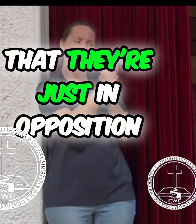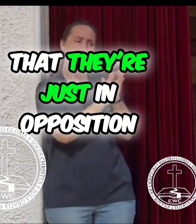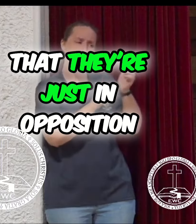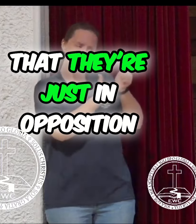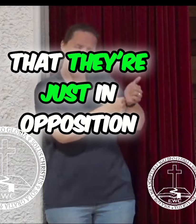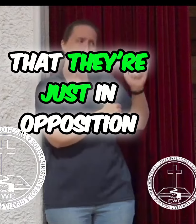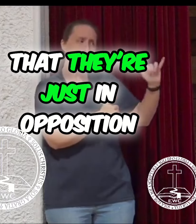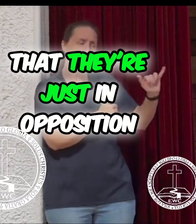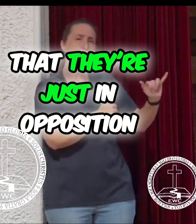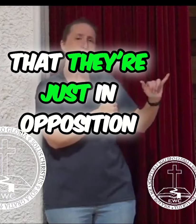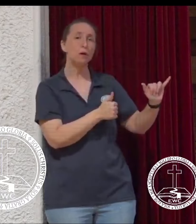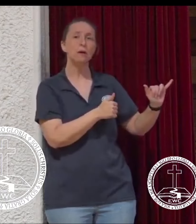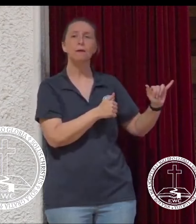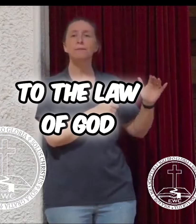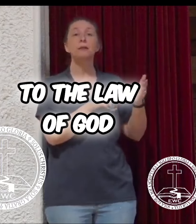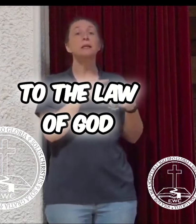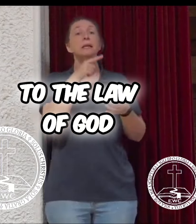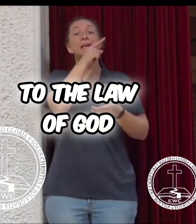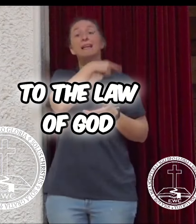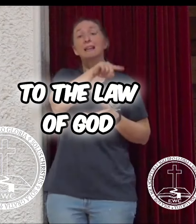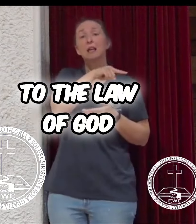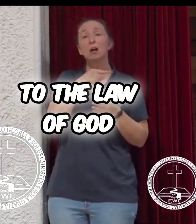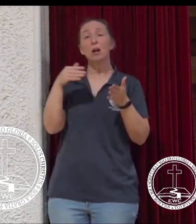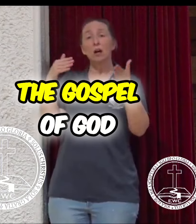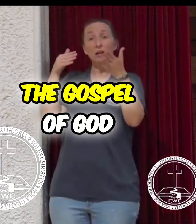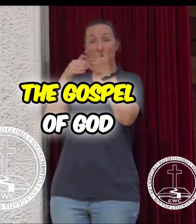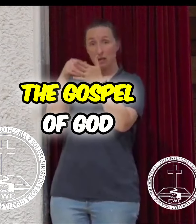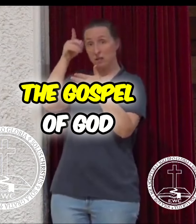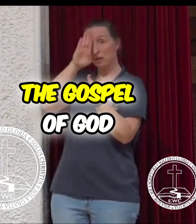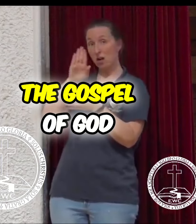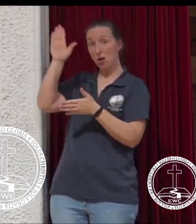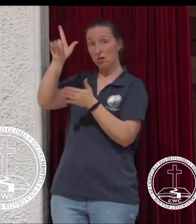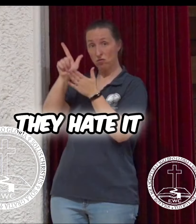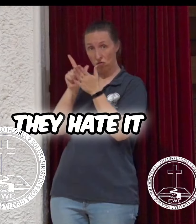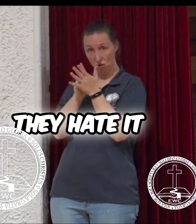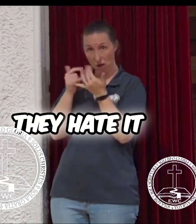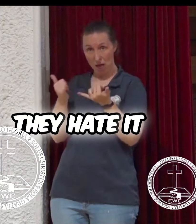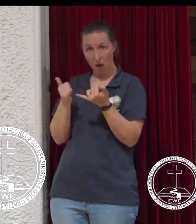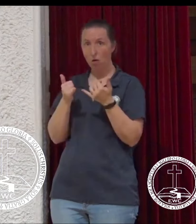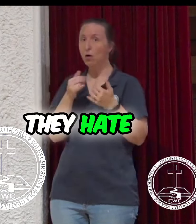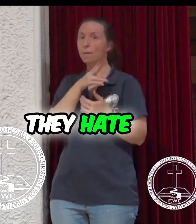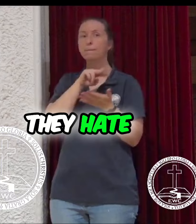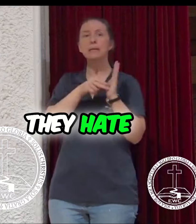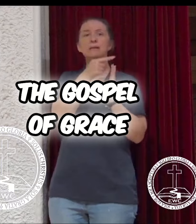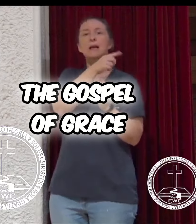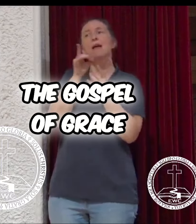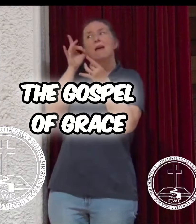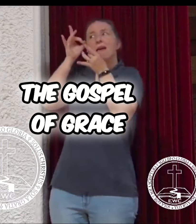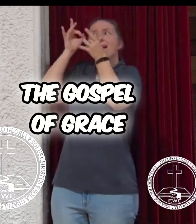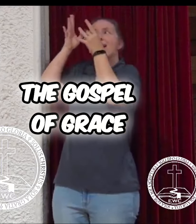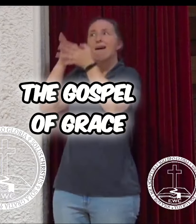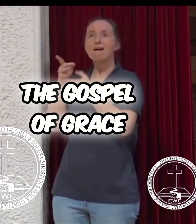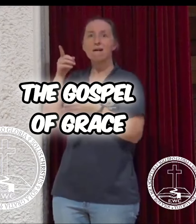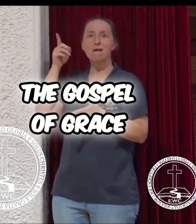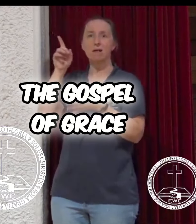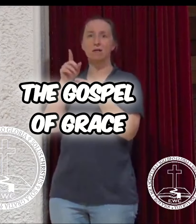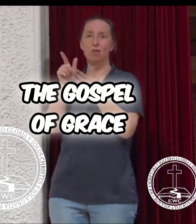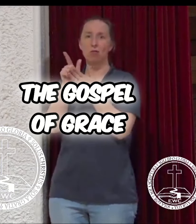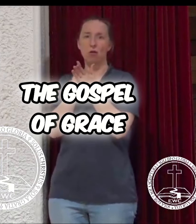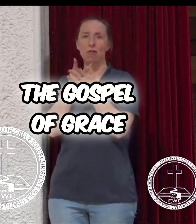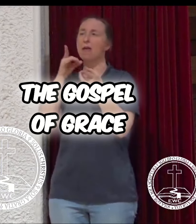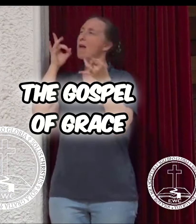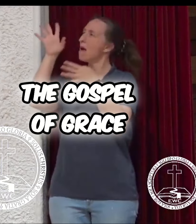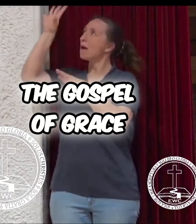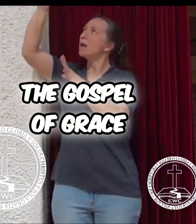it's not that they're just in opposition to the law of God, the gospel of God. They hate it. They hate the gospel of grace.